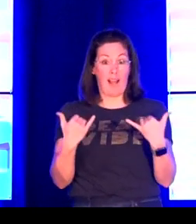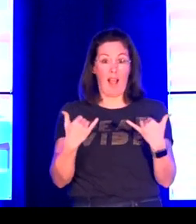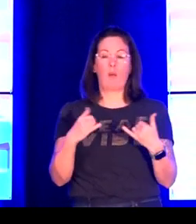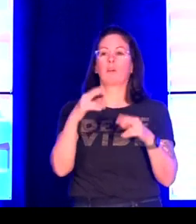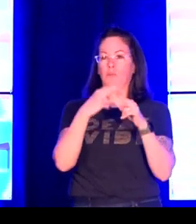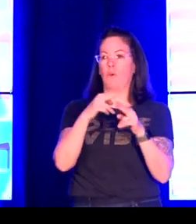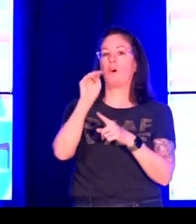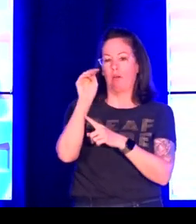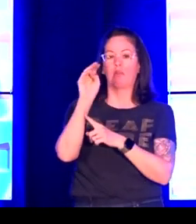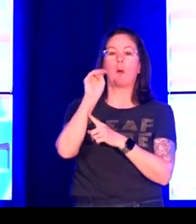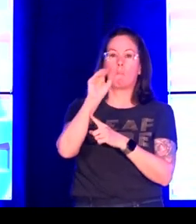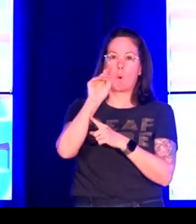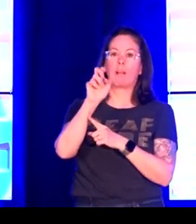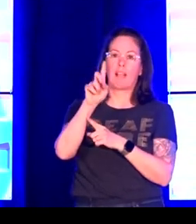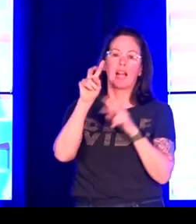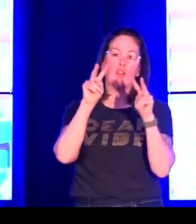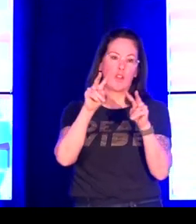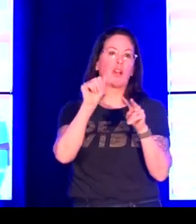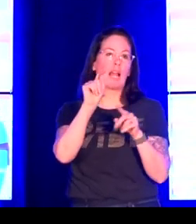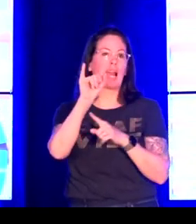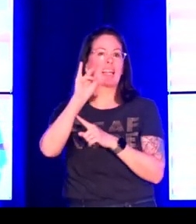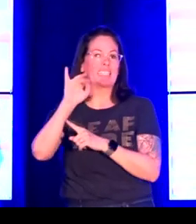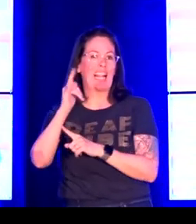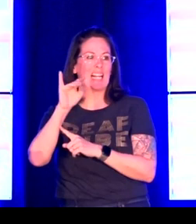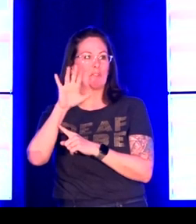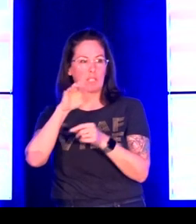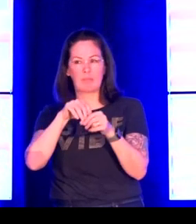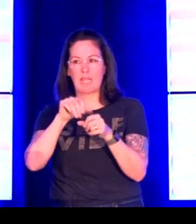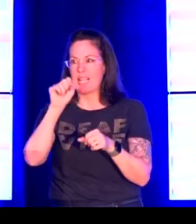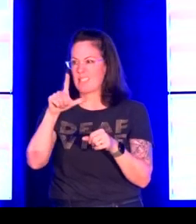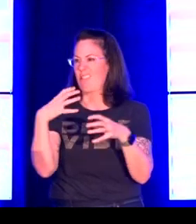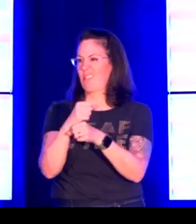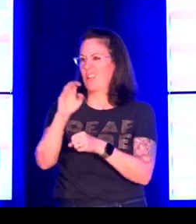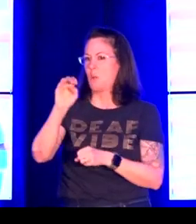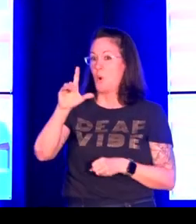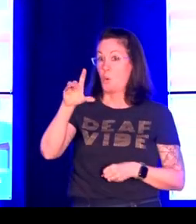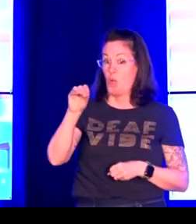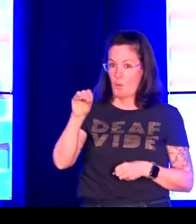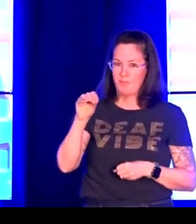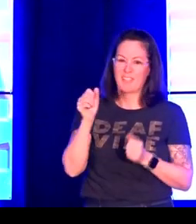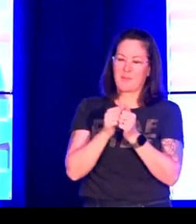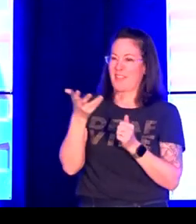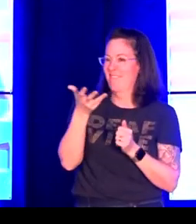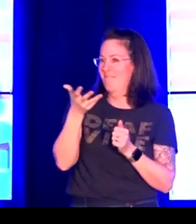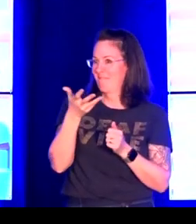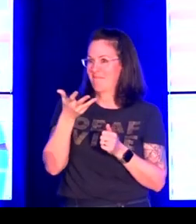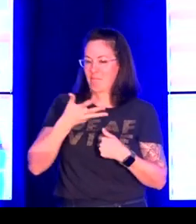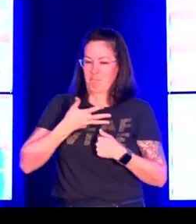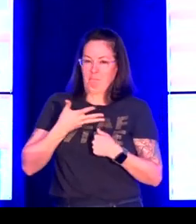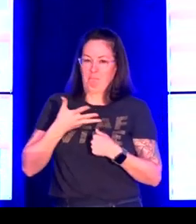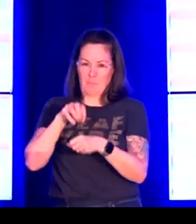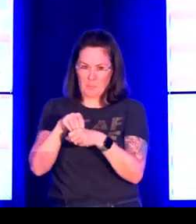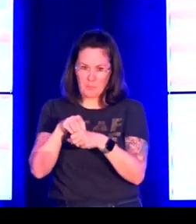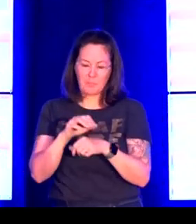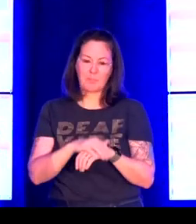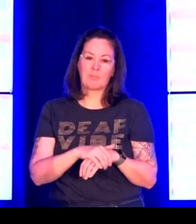So one project I'm working on at the moment is shortened to MOLO. It stands for Motivated Look at Indicating